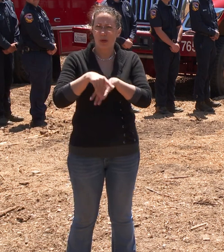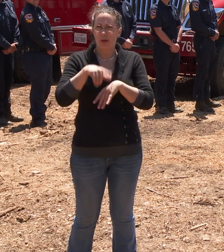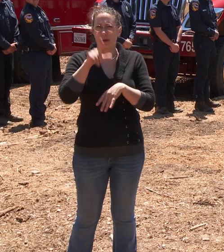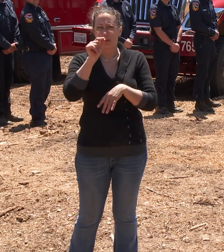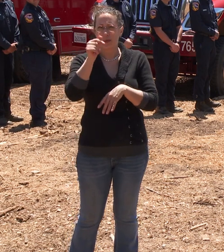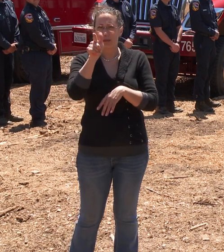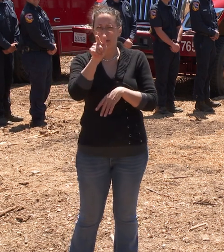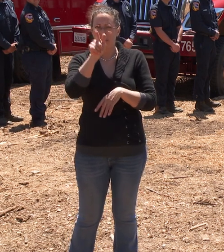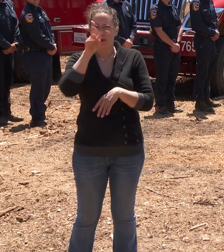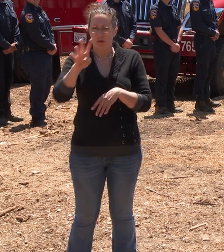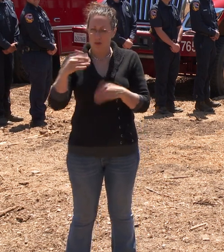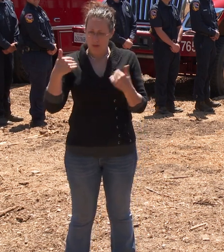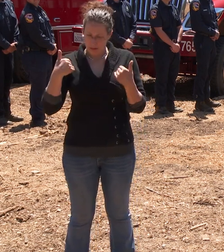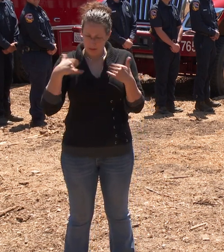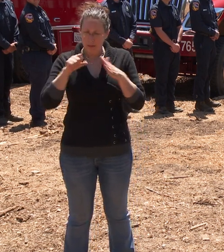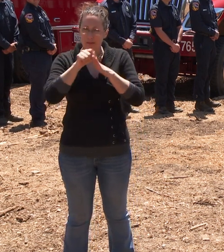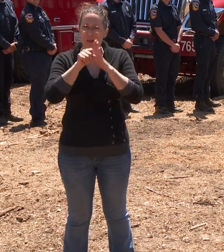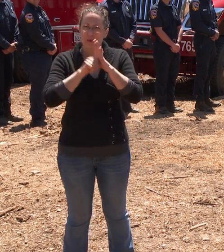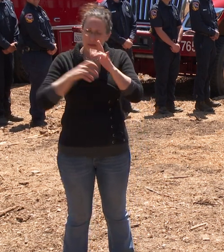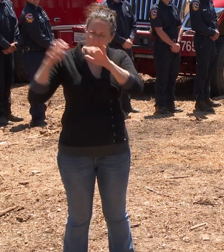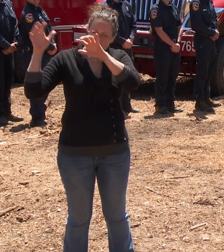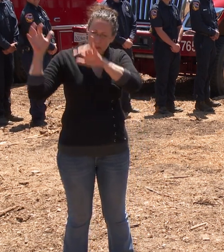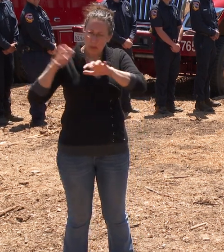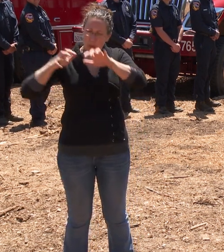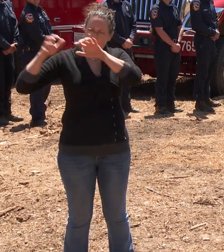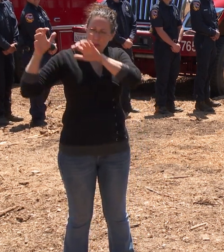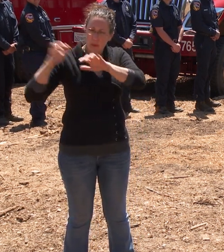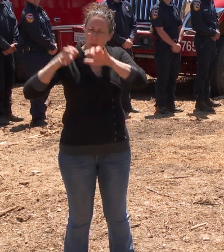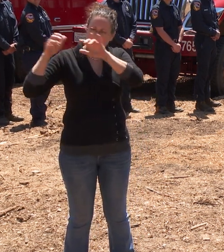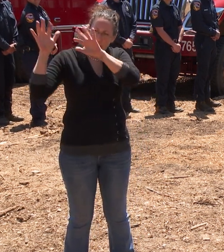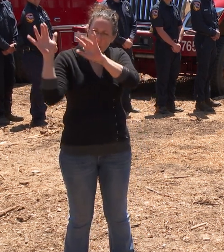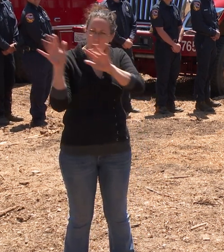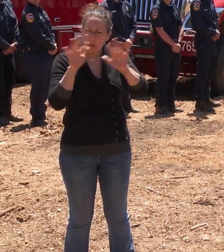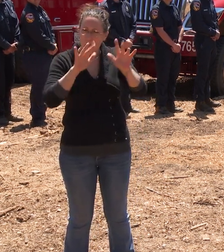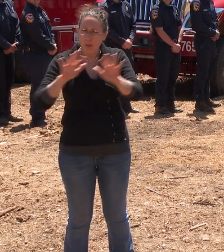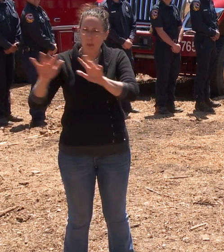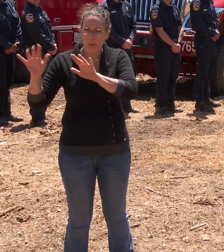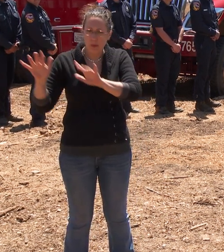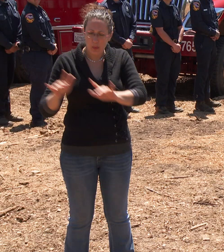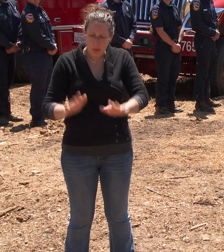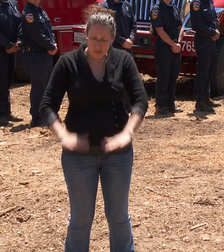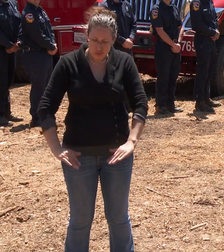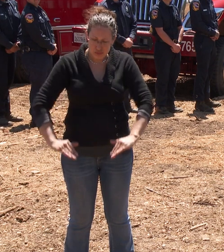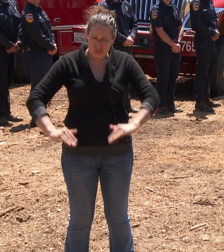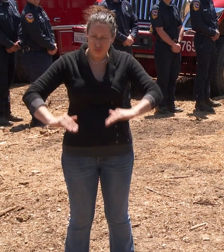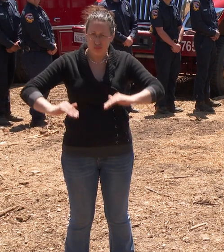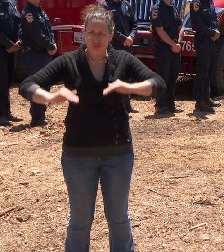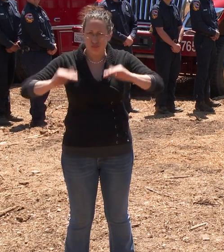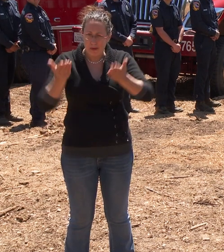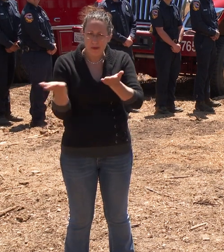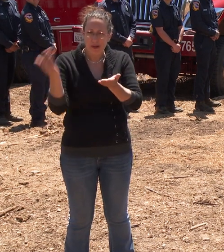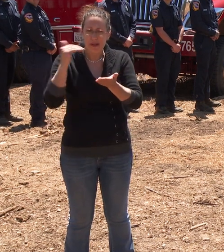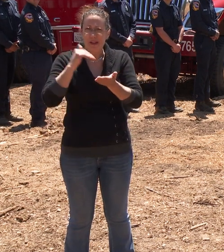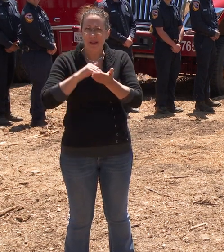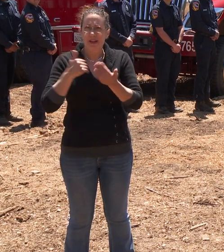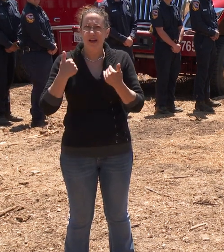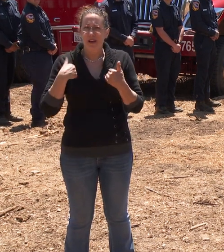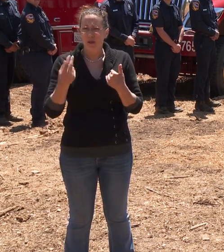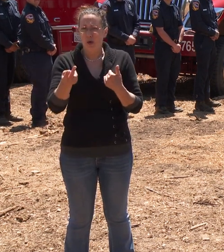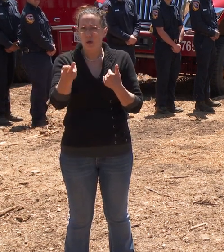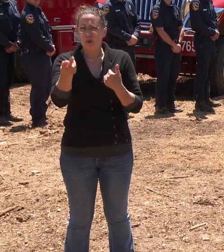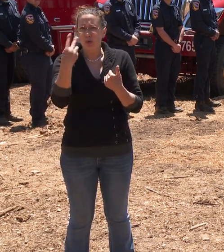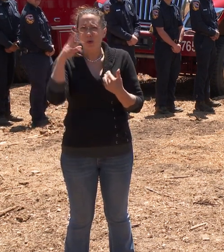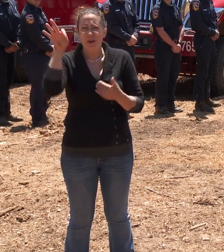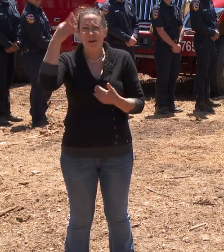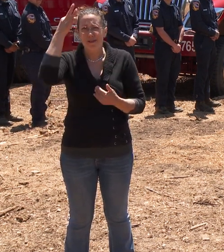state experienced another round of heavy rain, snowfall and severe flooding leading to two federally declared